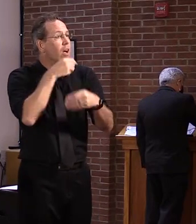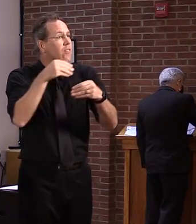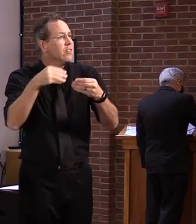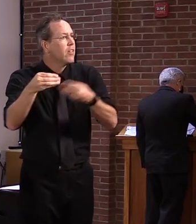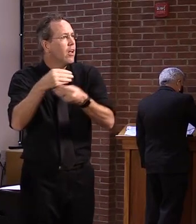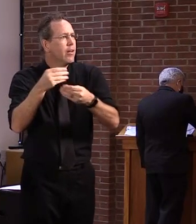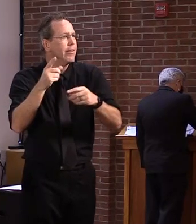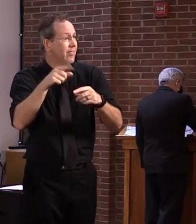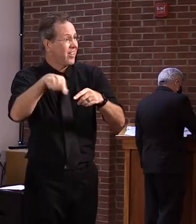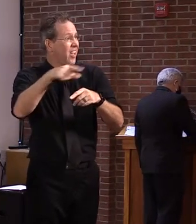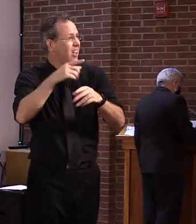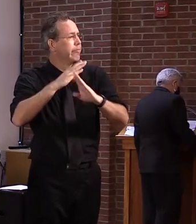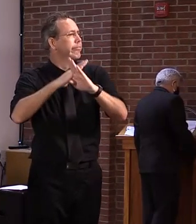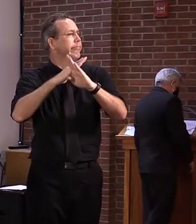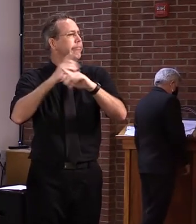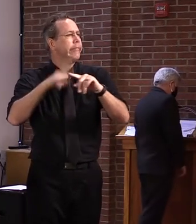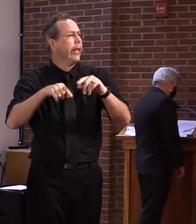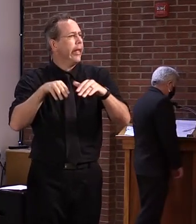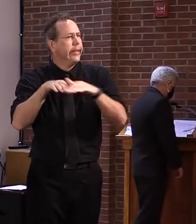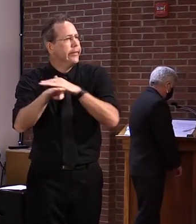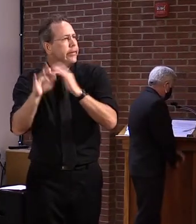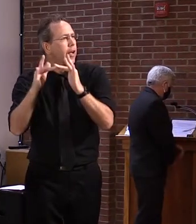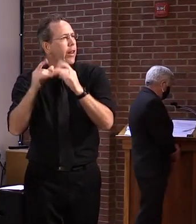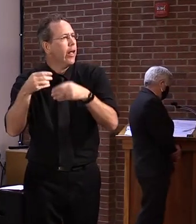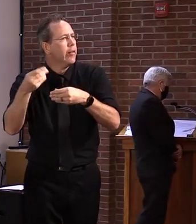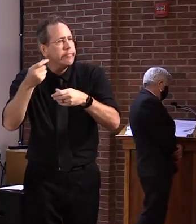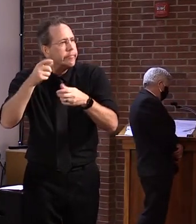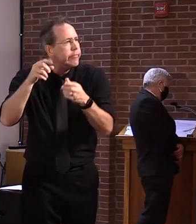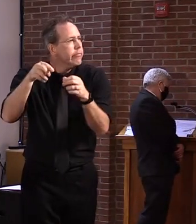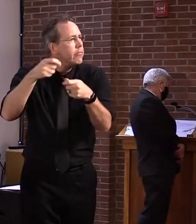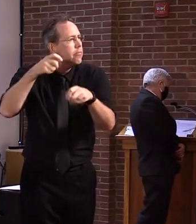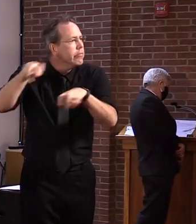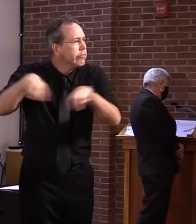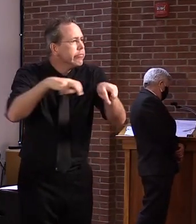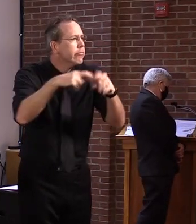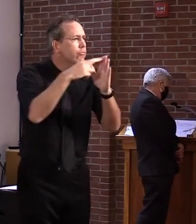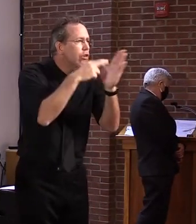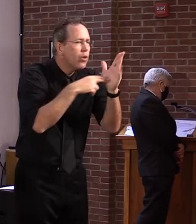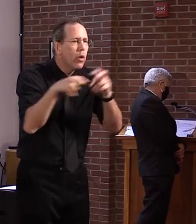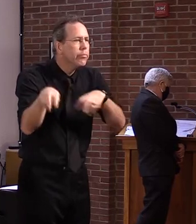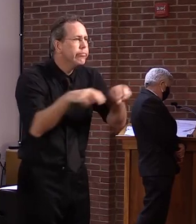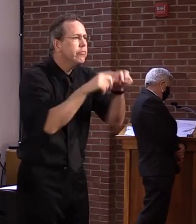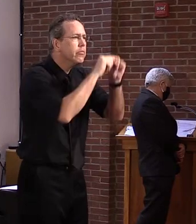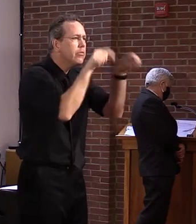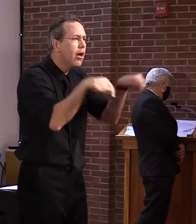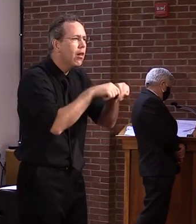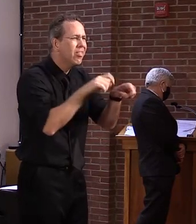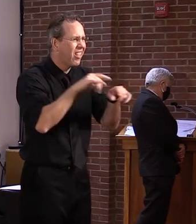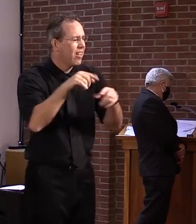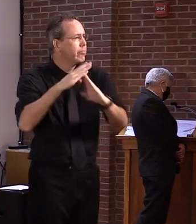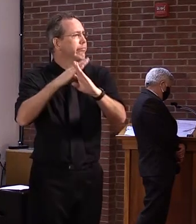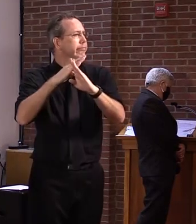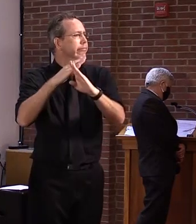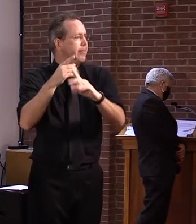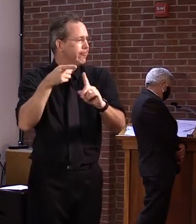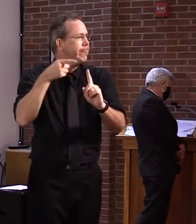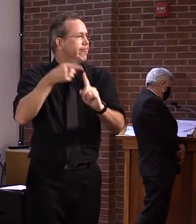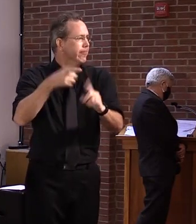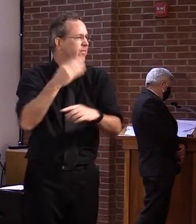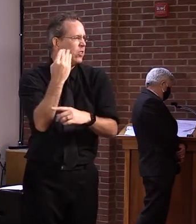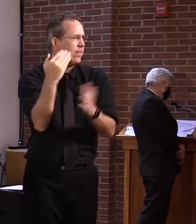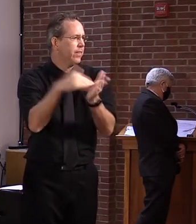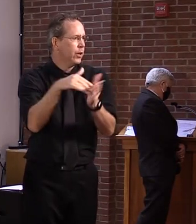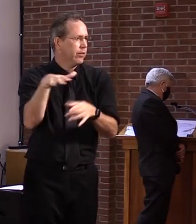the focus of our backlog is. And so our customers are getting communications that this could take four to five weeks.